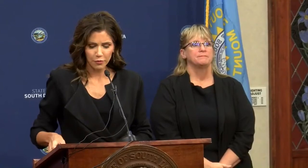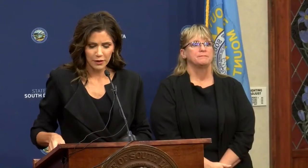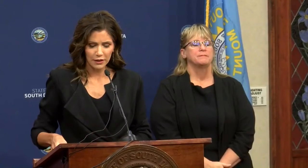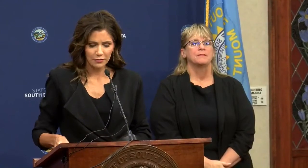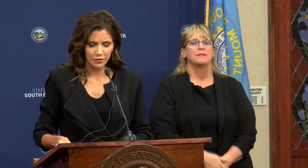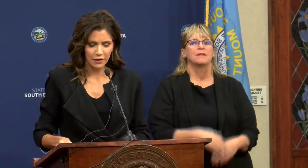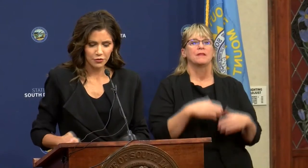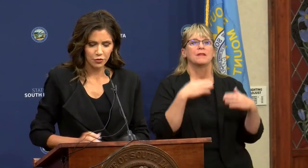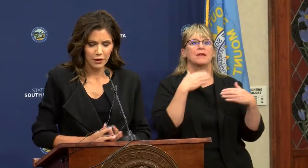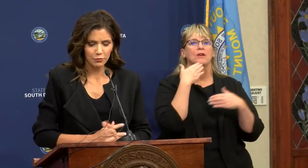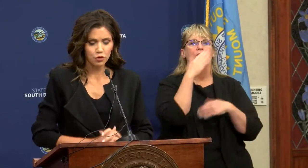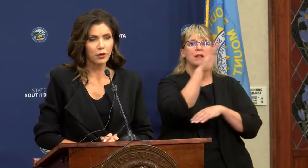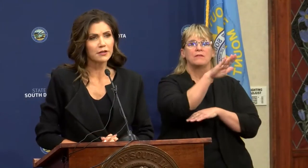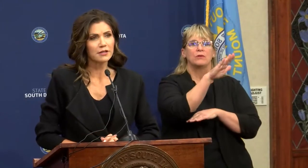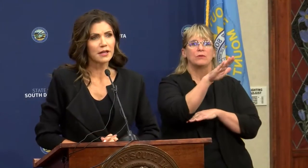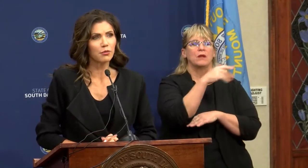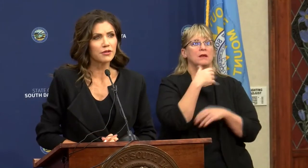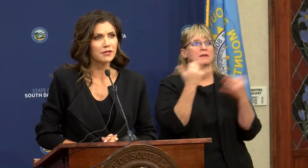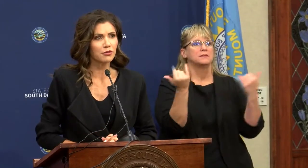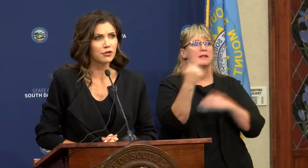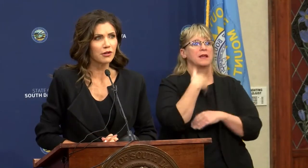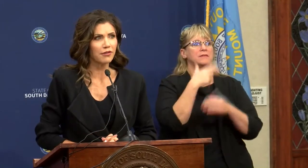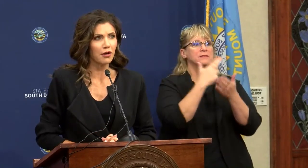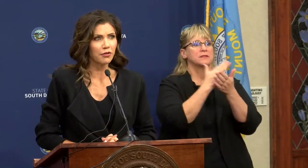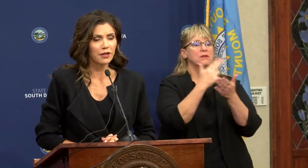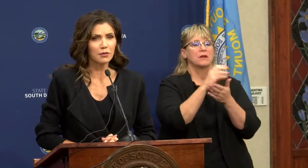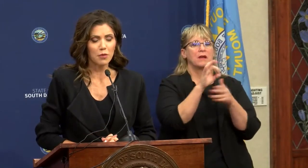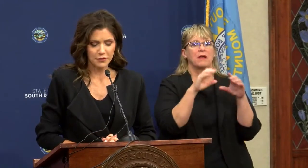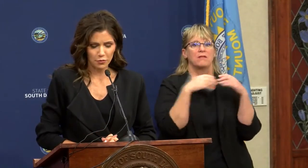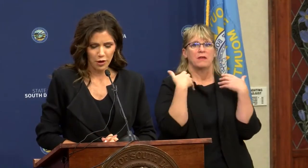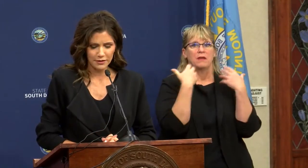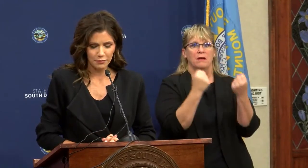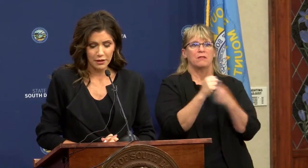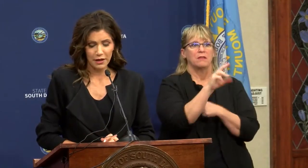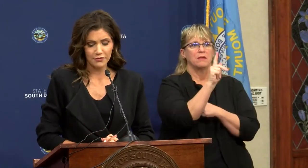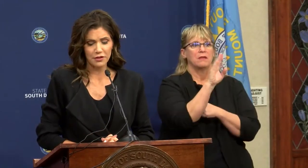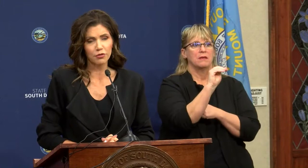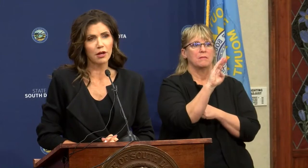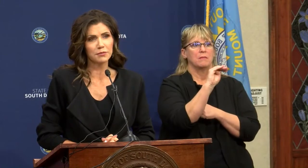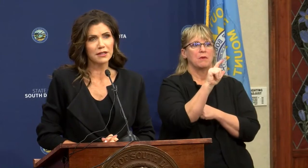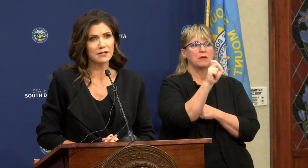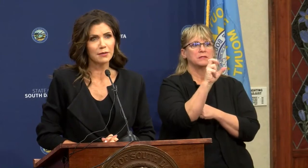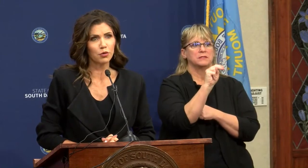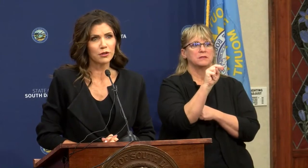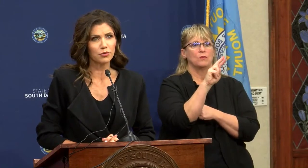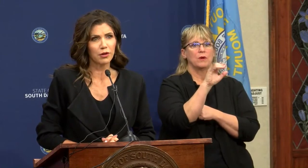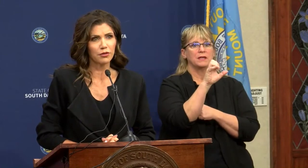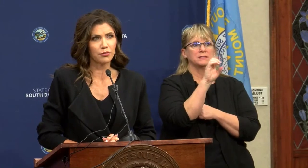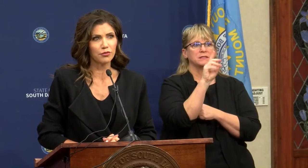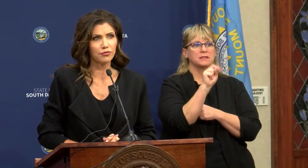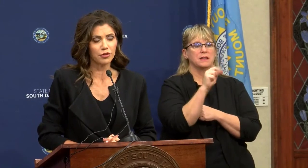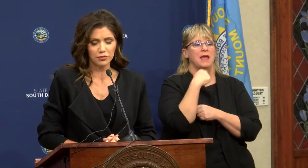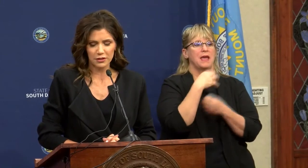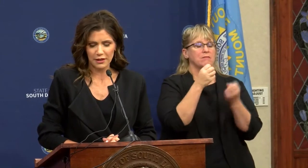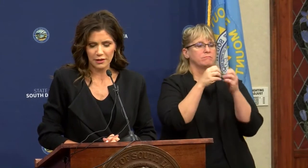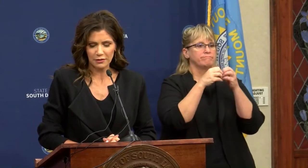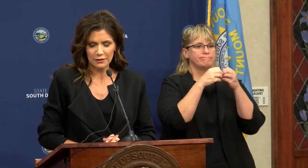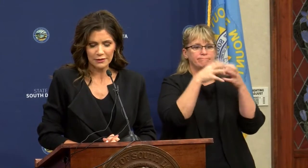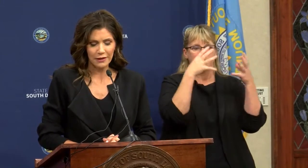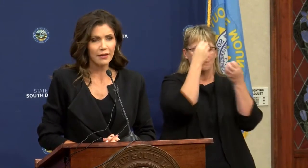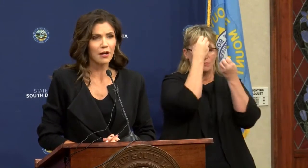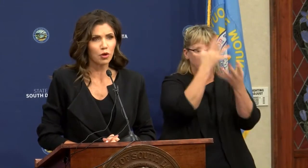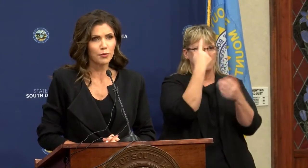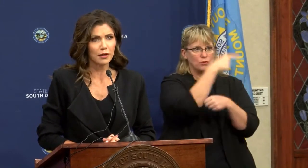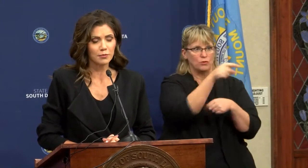Well, thank you, everybody. Good afternoon. I'm joined today with the Secretary of Health, Kim Malsom-Risdom, and I have several updates that I'm going to run through for you today,